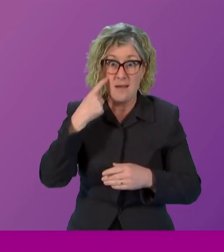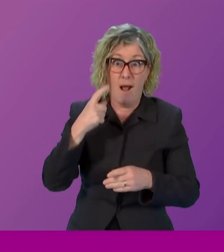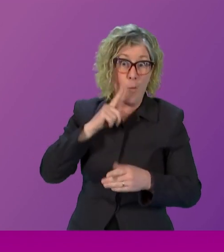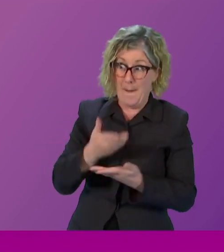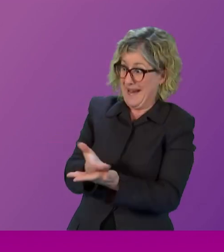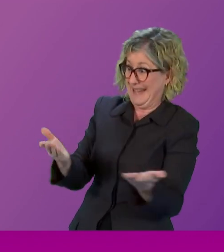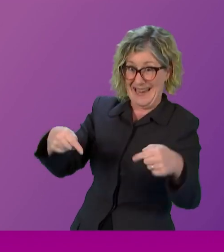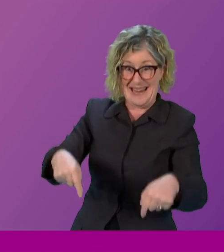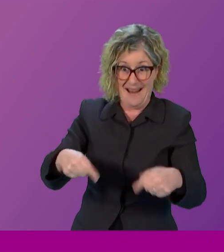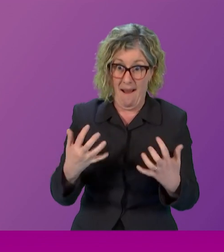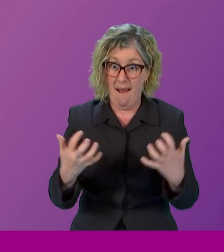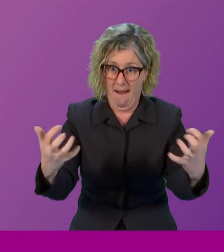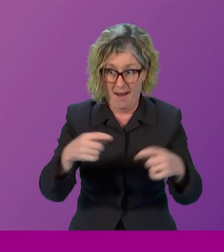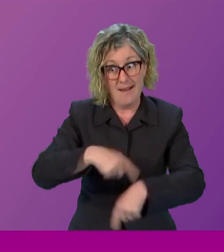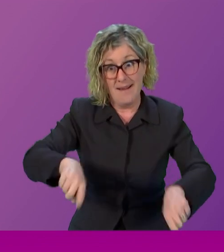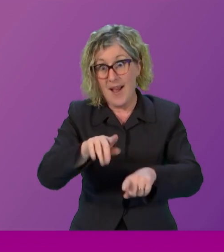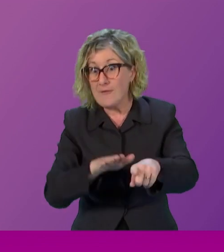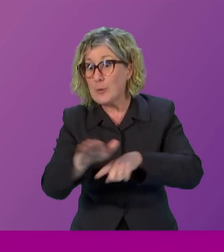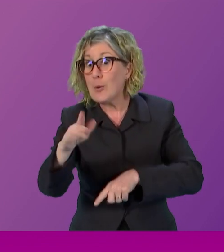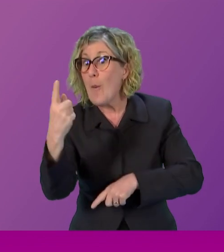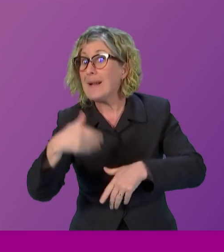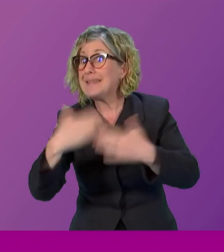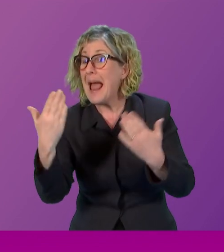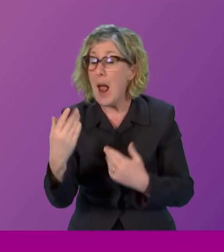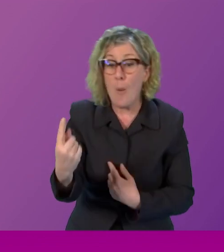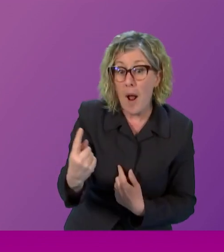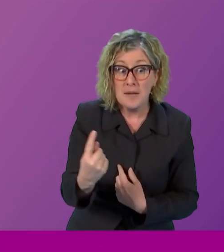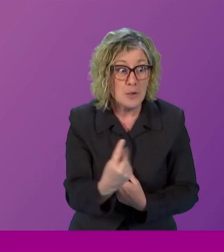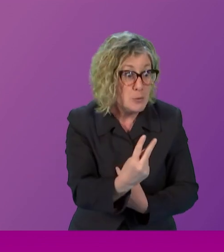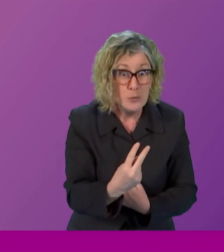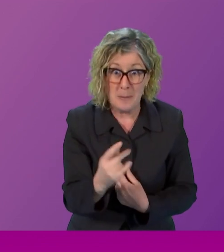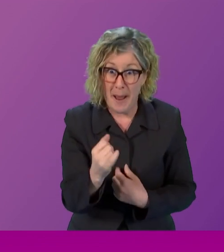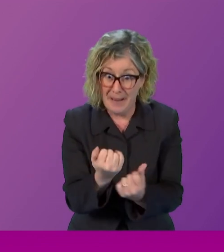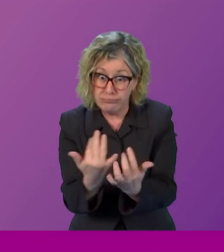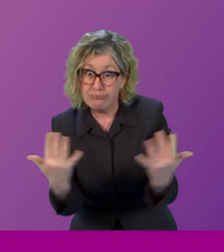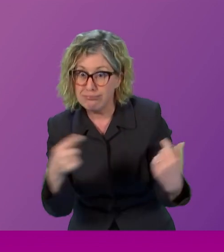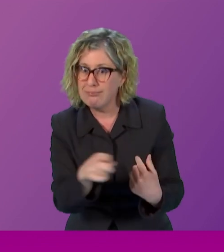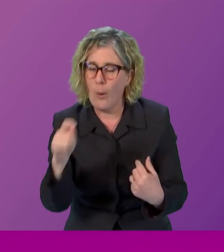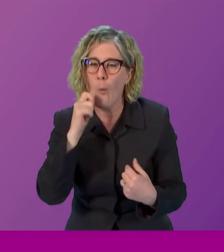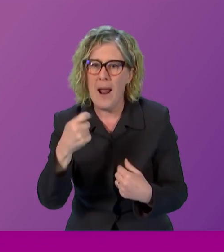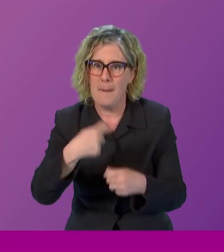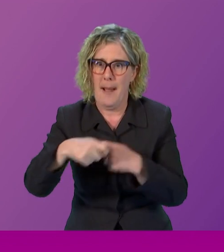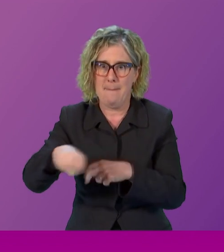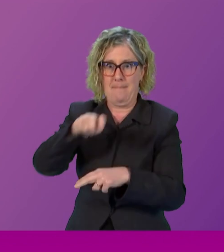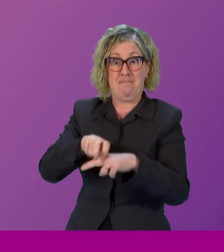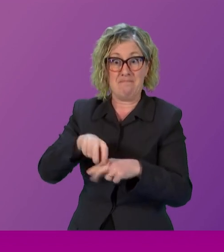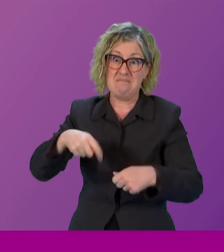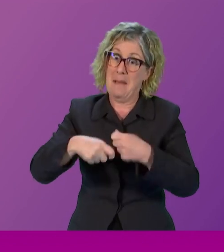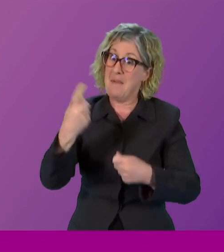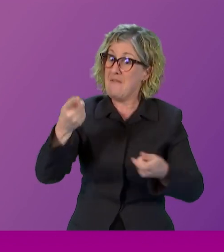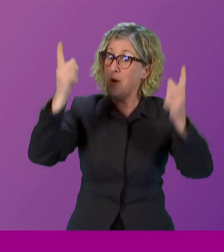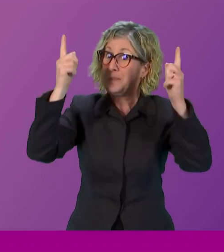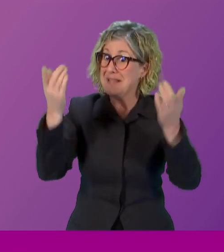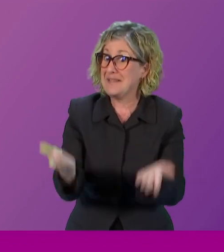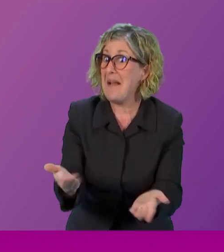here who one day, some of them, maybe more than one of them, I'm not sure who, will sit in that chair as First Minister. And one of the things